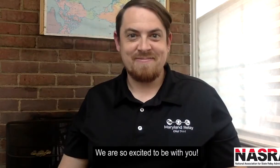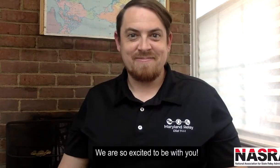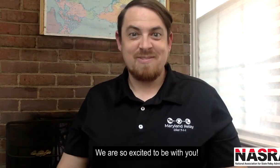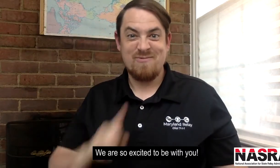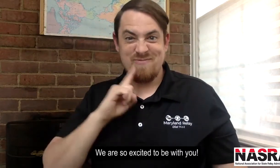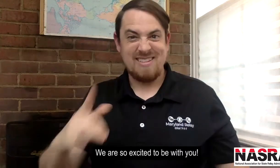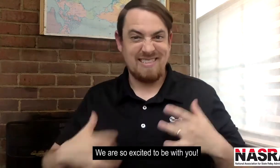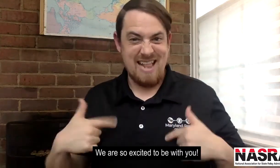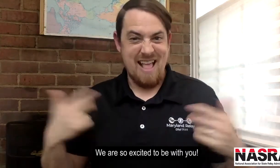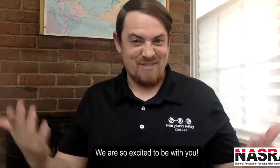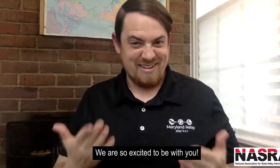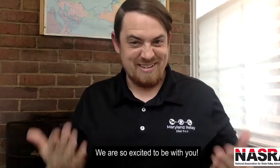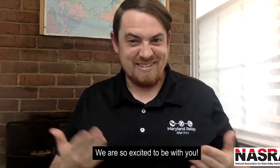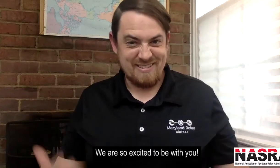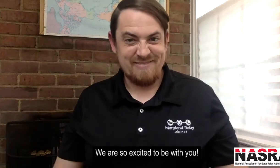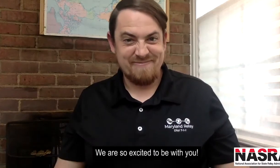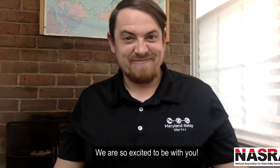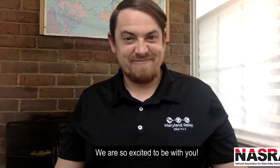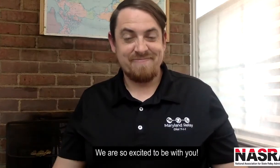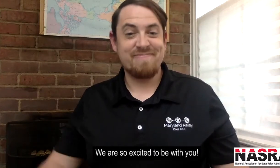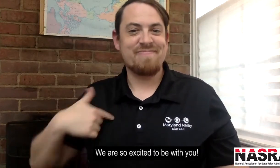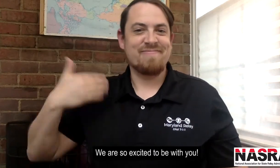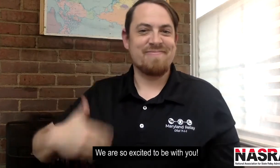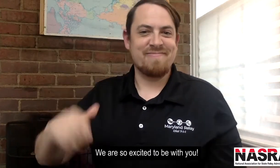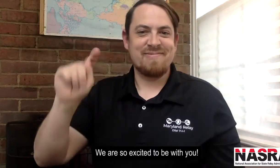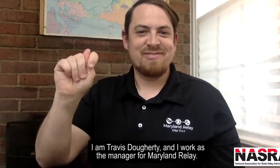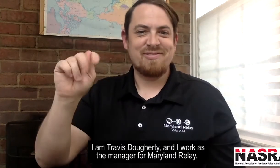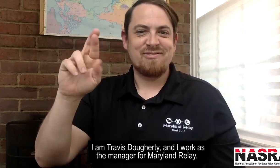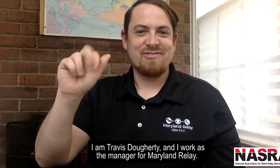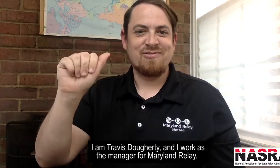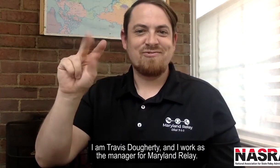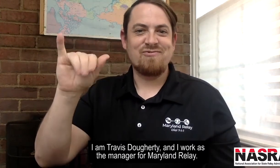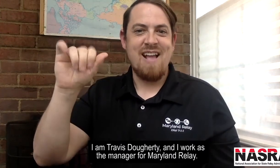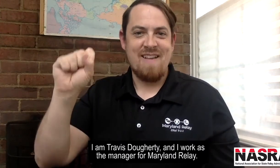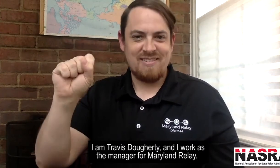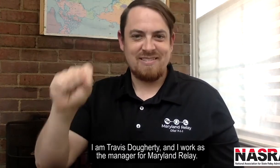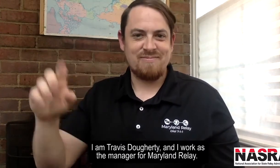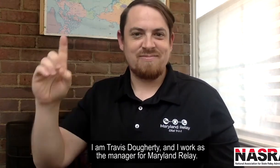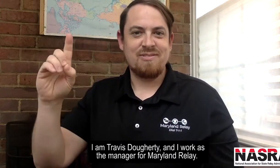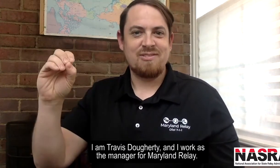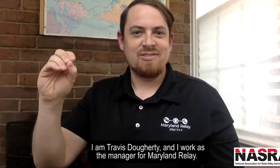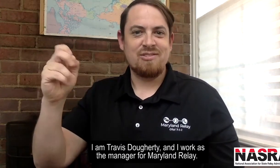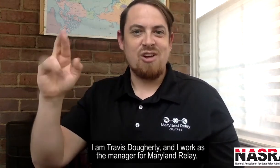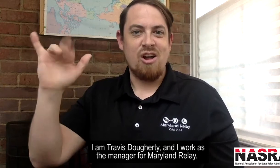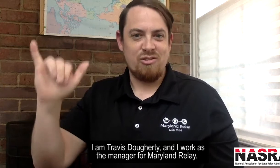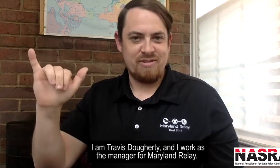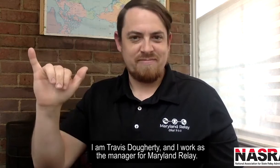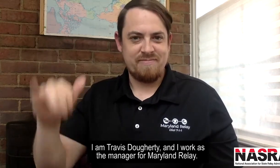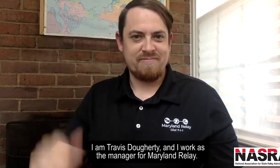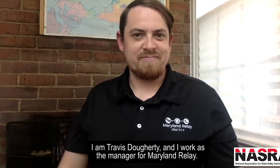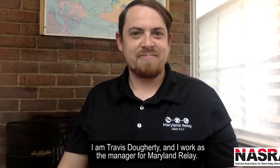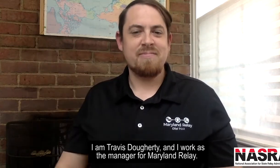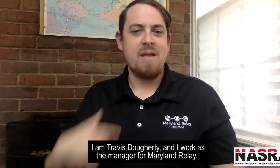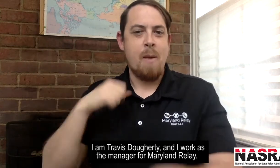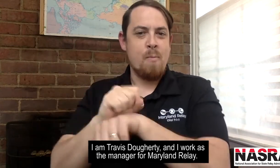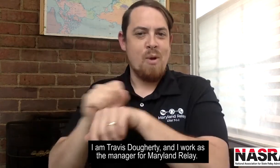We are so excited to be with you. I'm Travis Daugherty, and I work